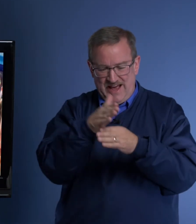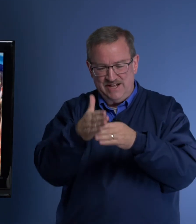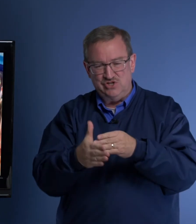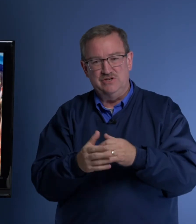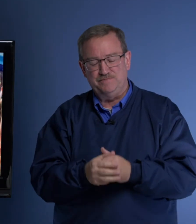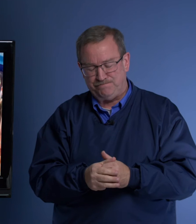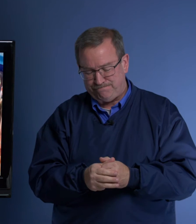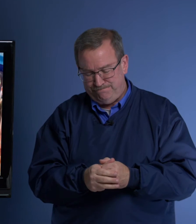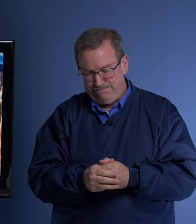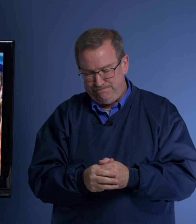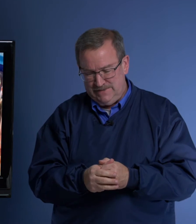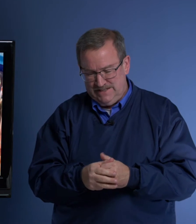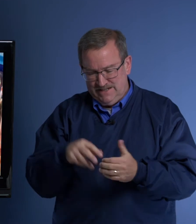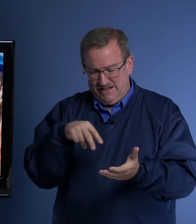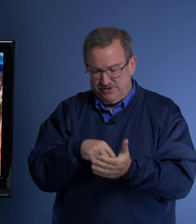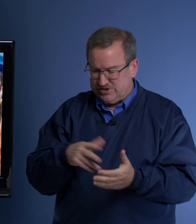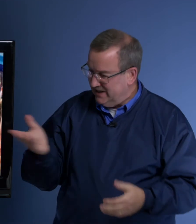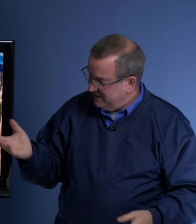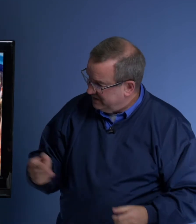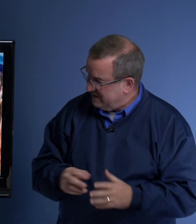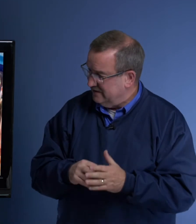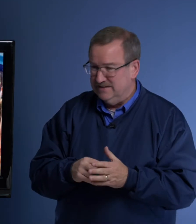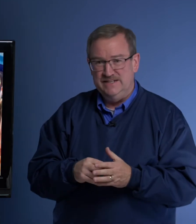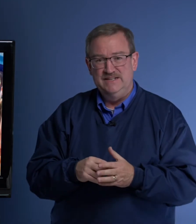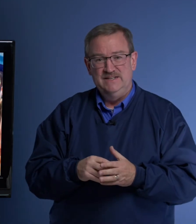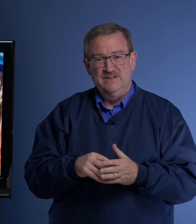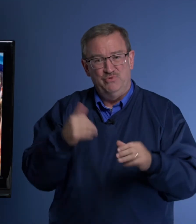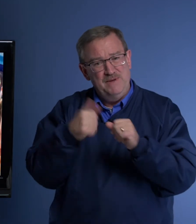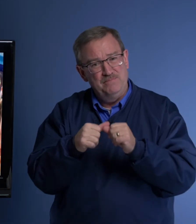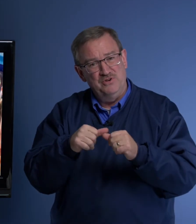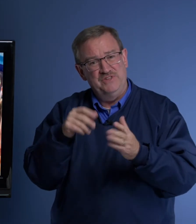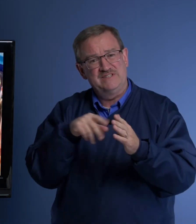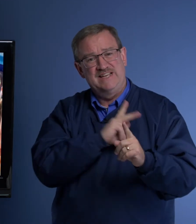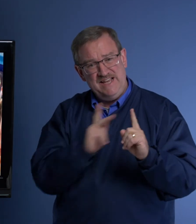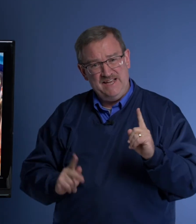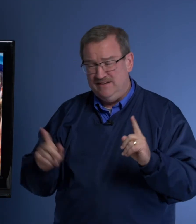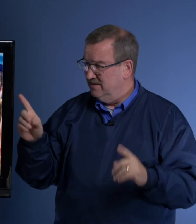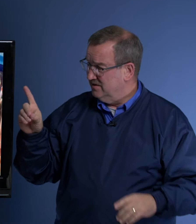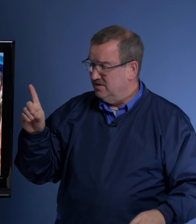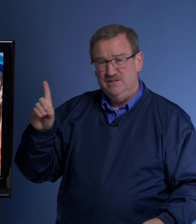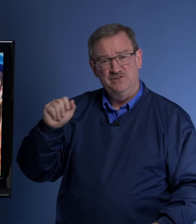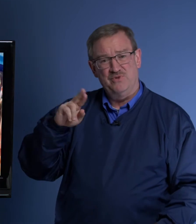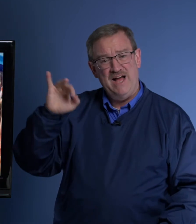edge. And they're standing there. And remember, this king, Darius,